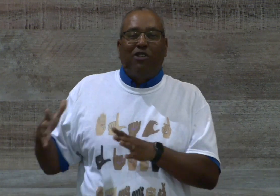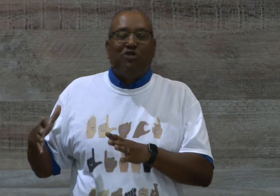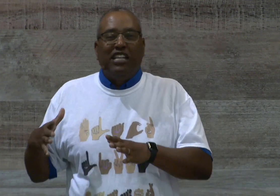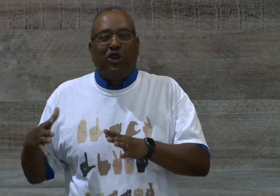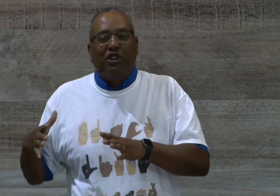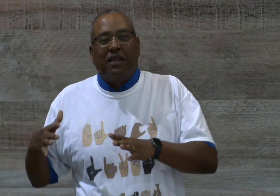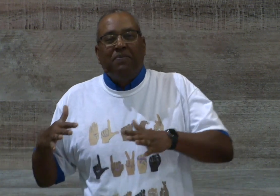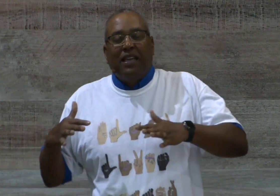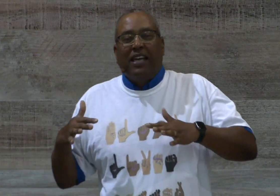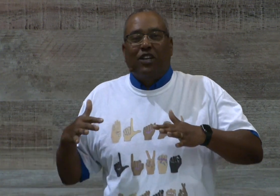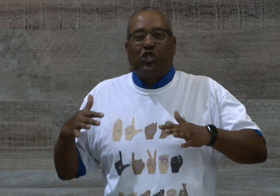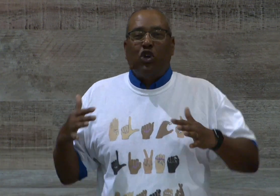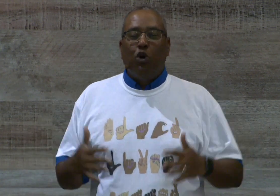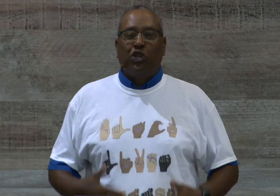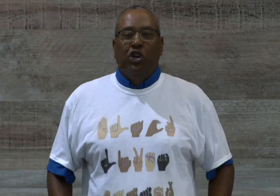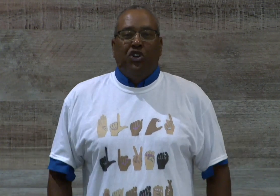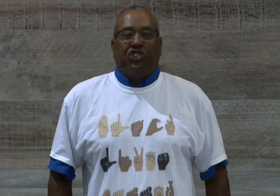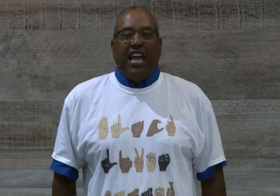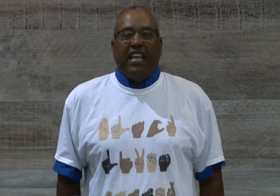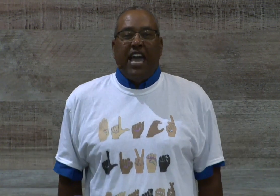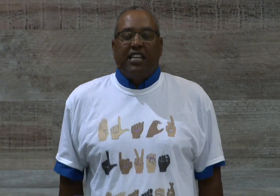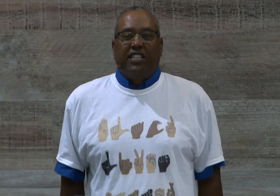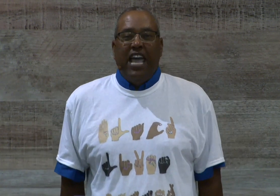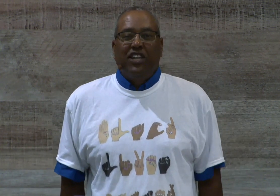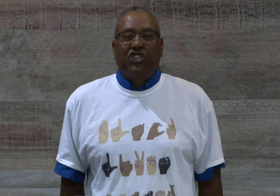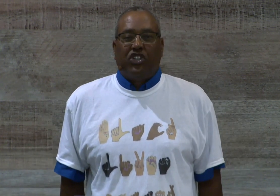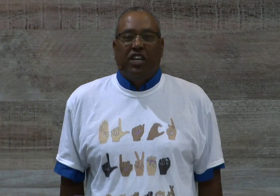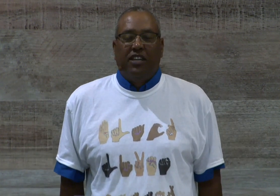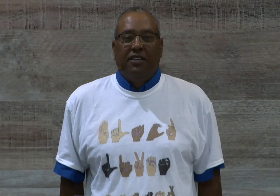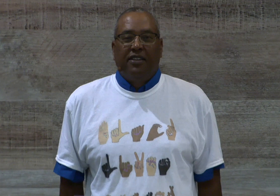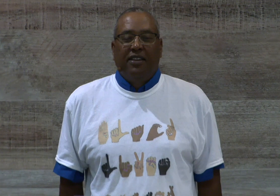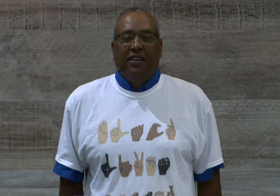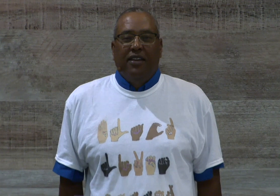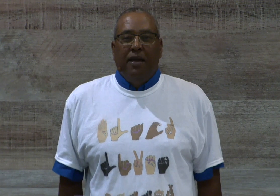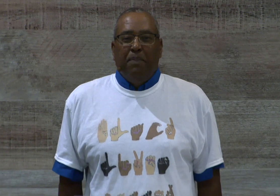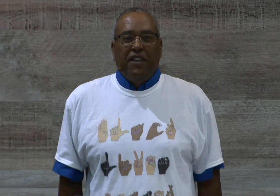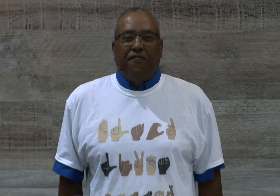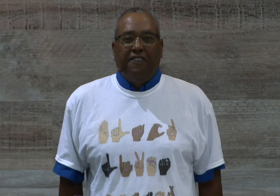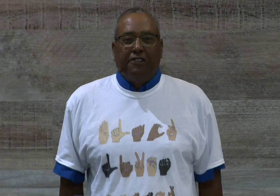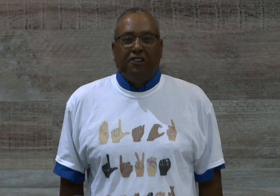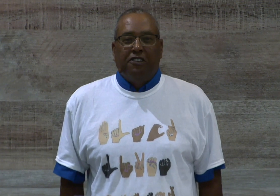reading in the Greek, like a soldier standing at attention, being firm,